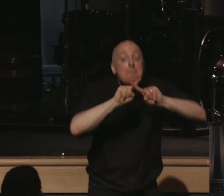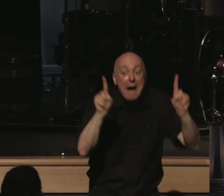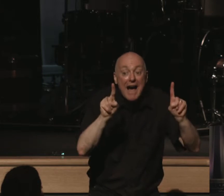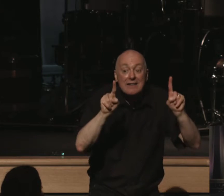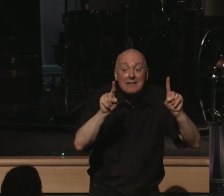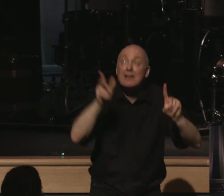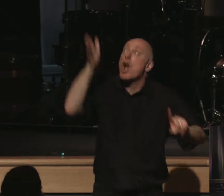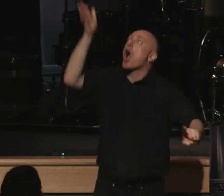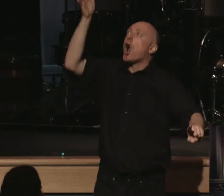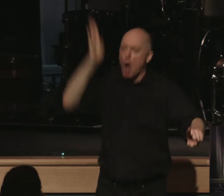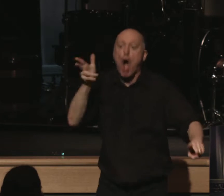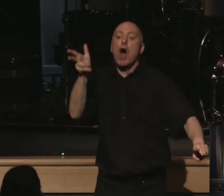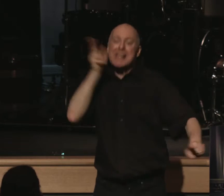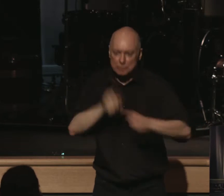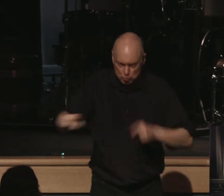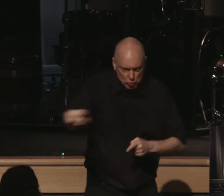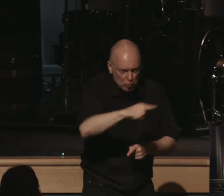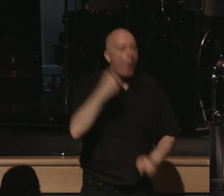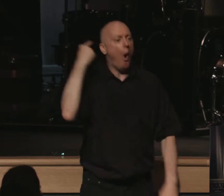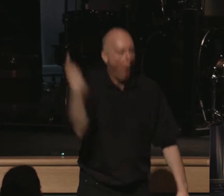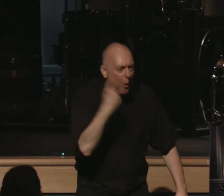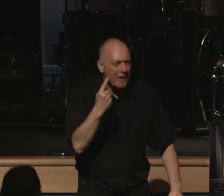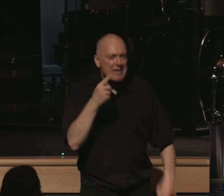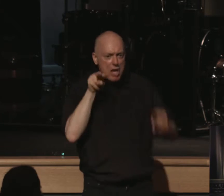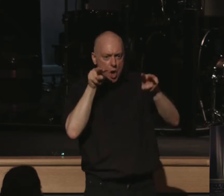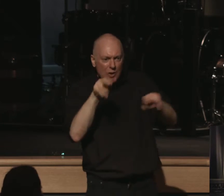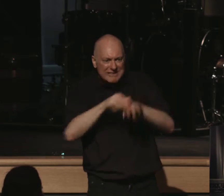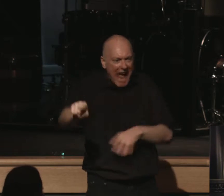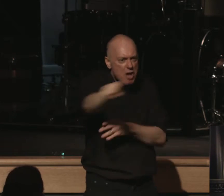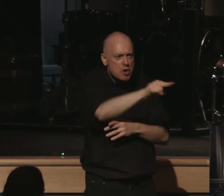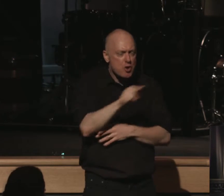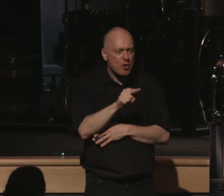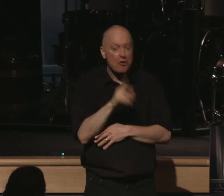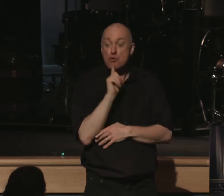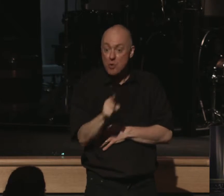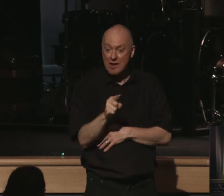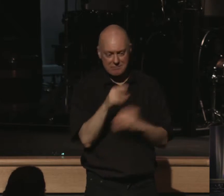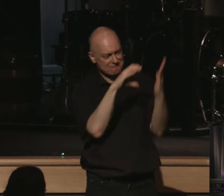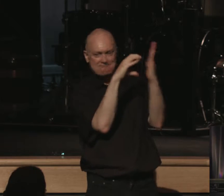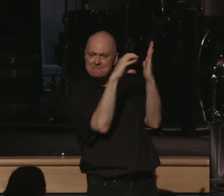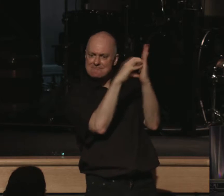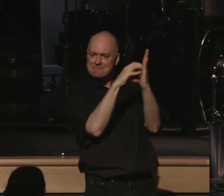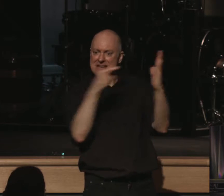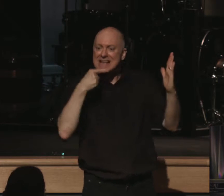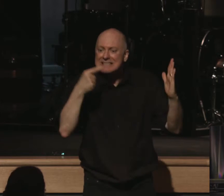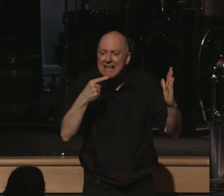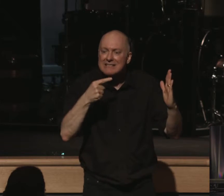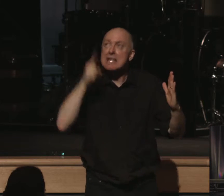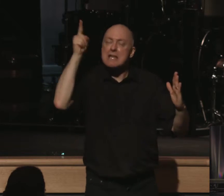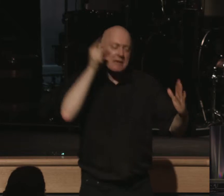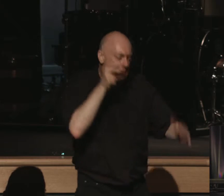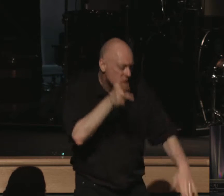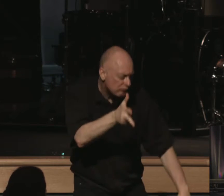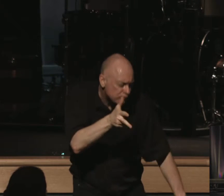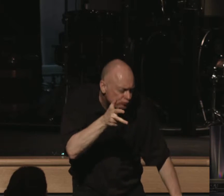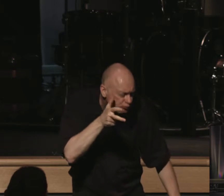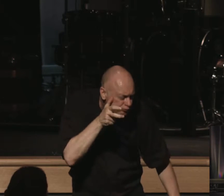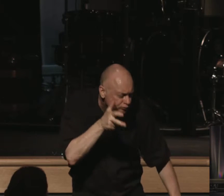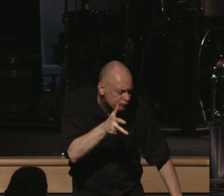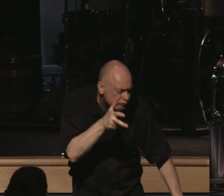God listens to you. He looks at you. In fact, the text tells us that He inclines His ear.